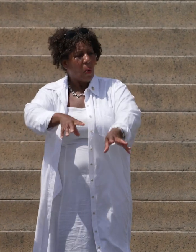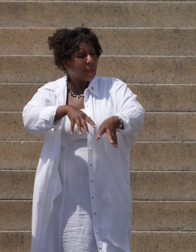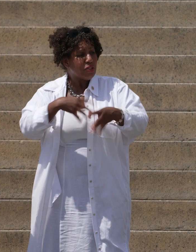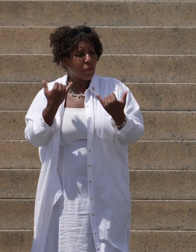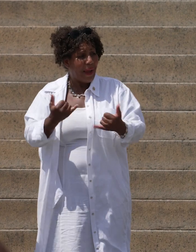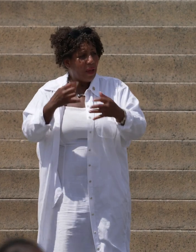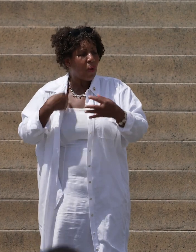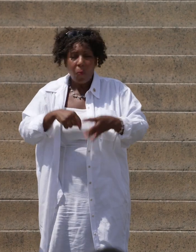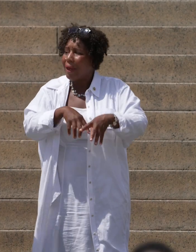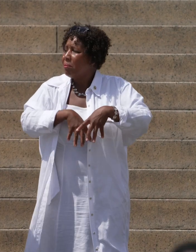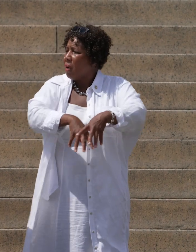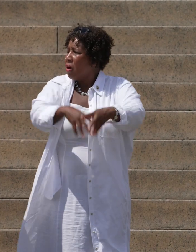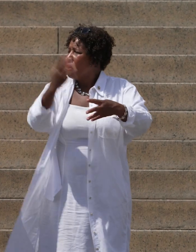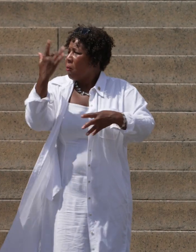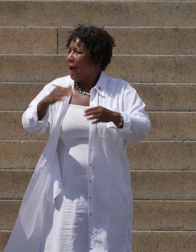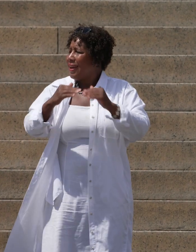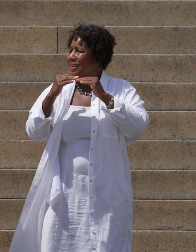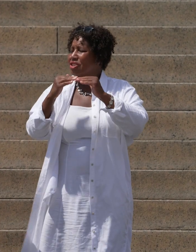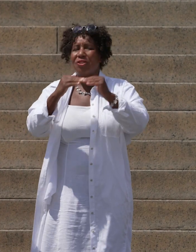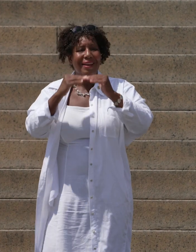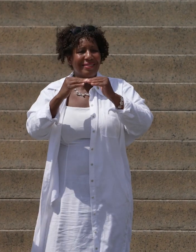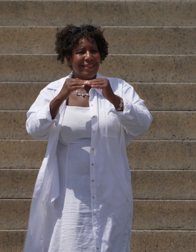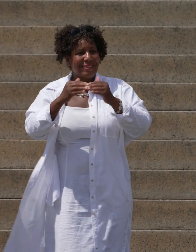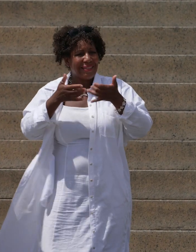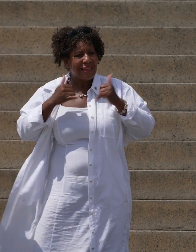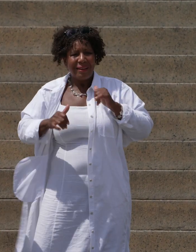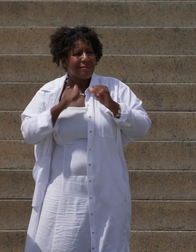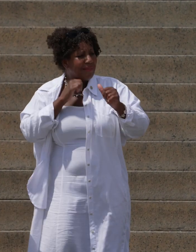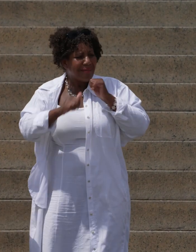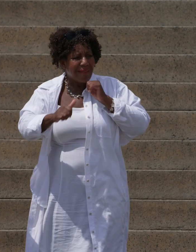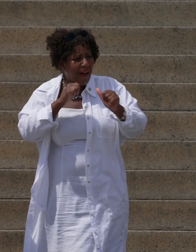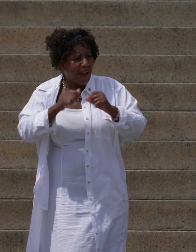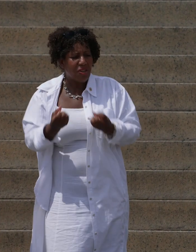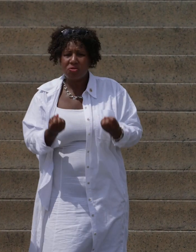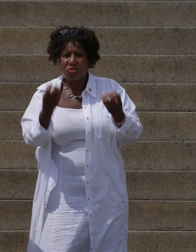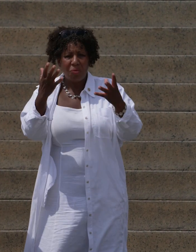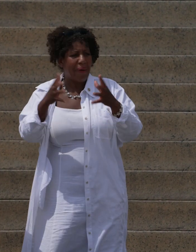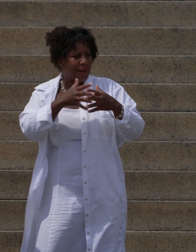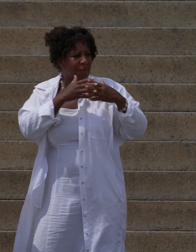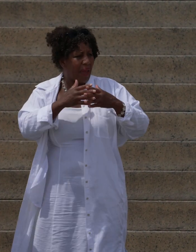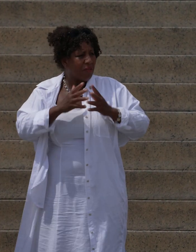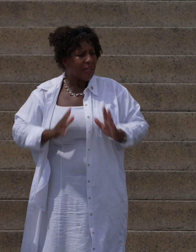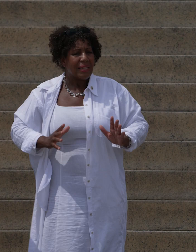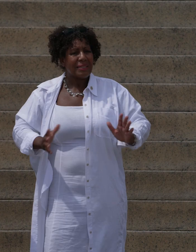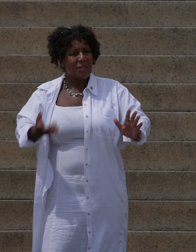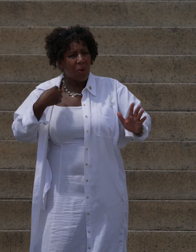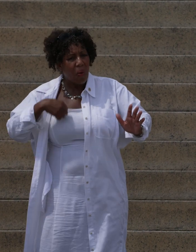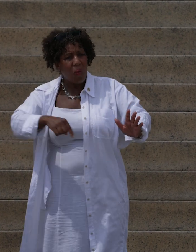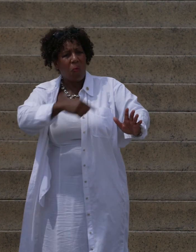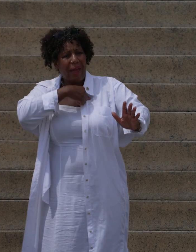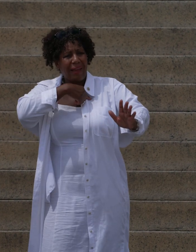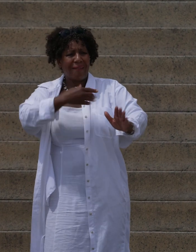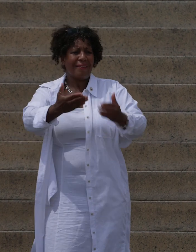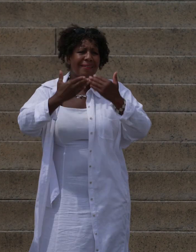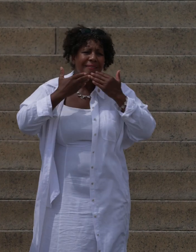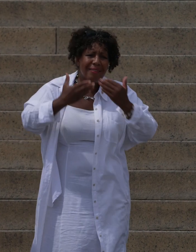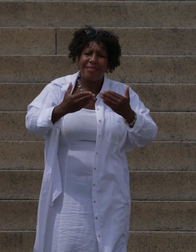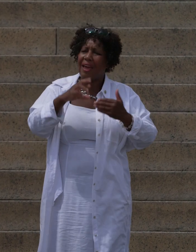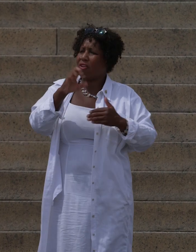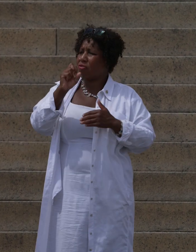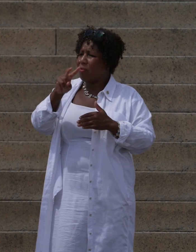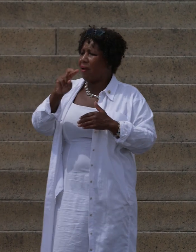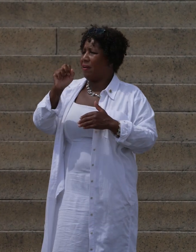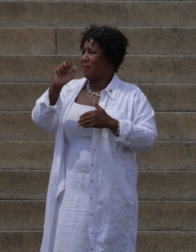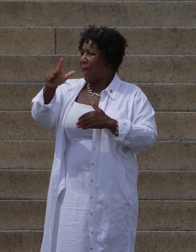today because justice is still denied to too many Americans. We, thank you Reverend